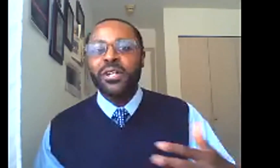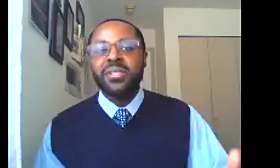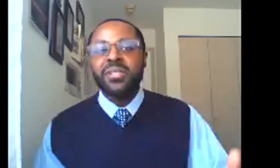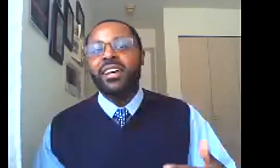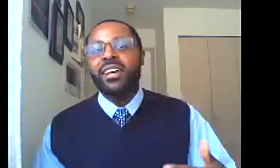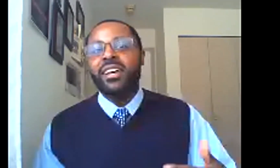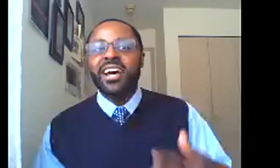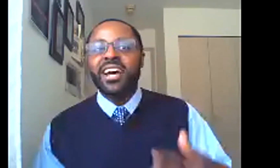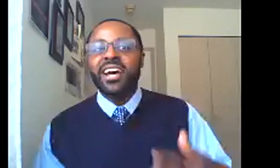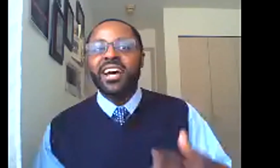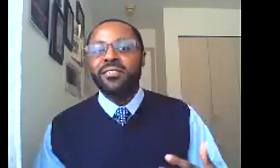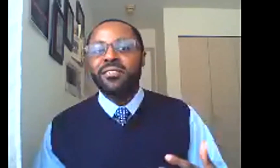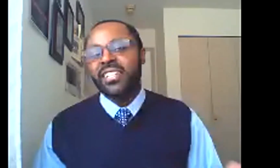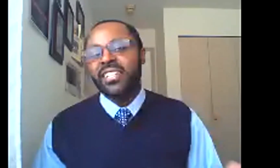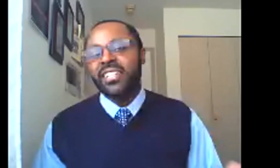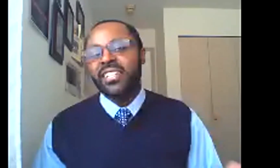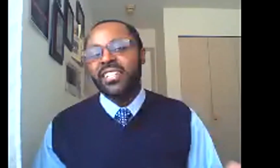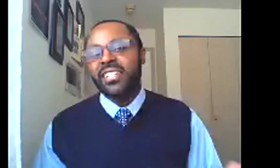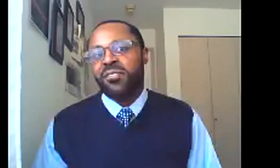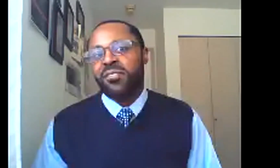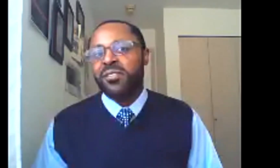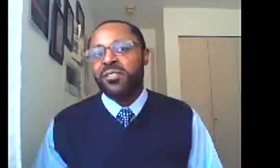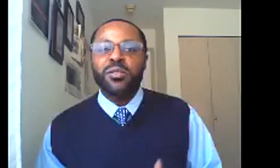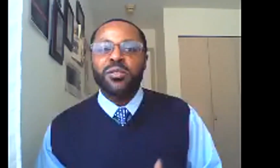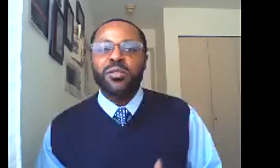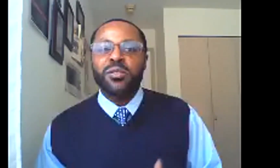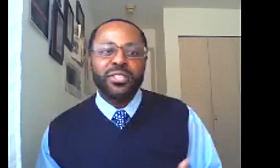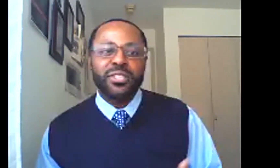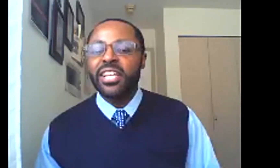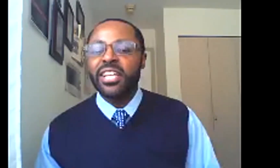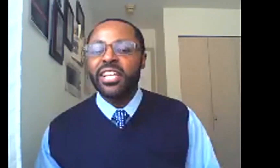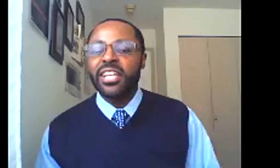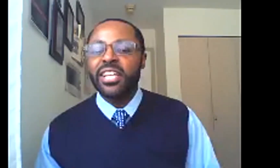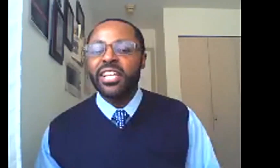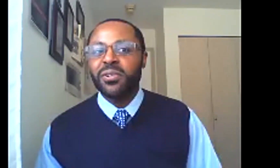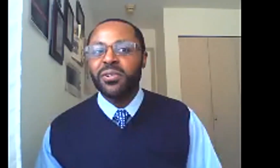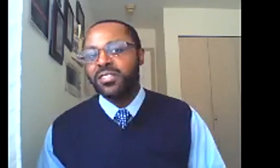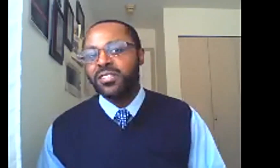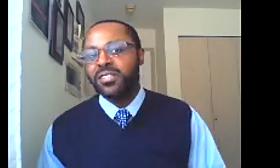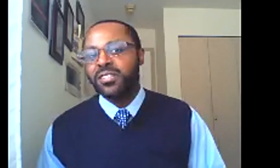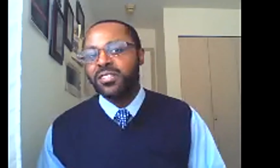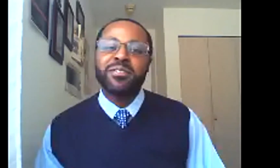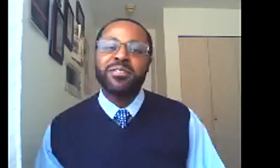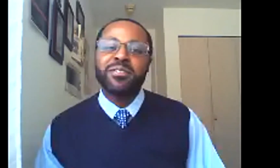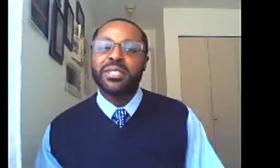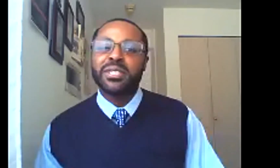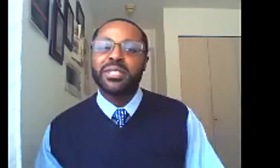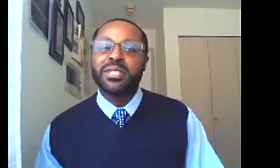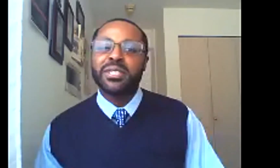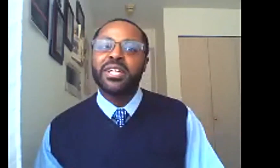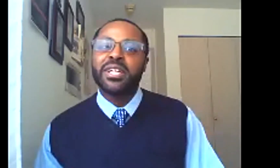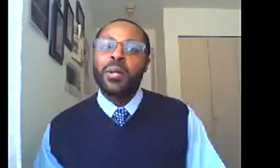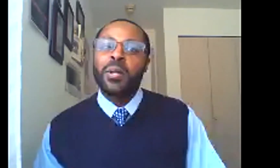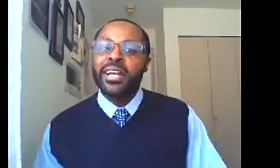we're going to be, um, now that we've had the civil rights movement, you know, we're still very much in the throes of that. So, so of course we have to